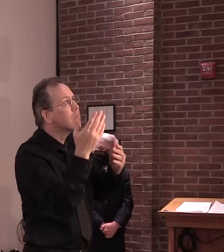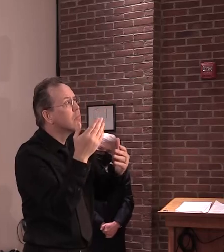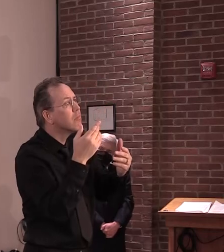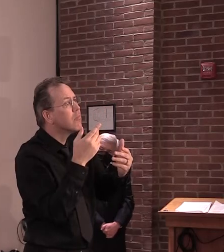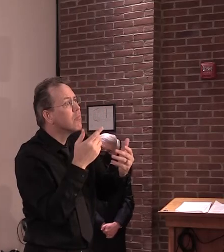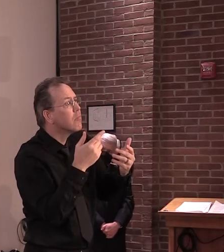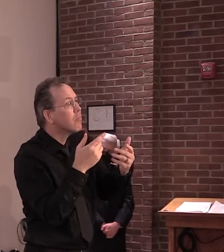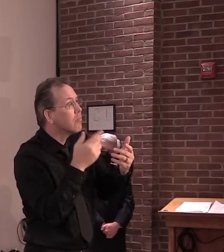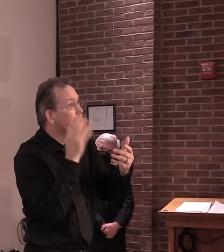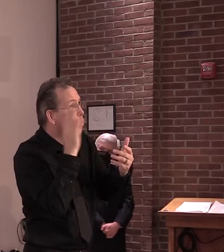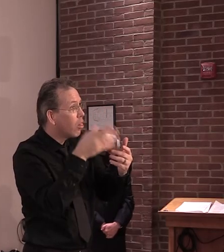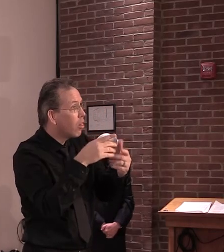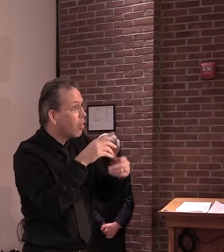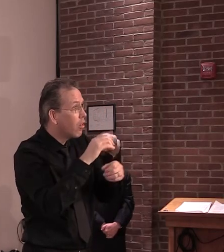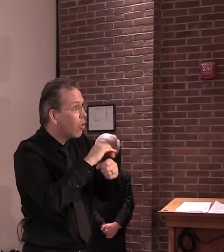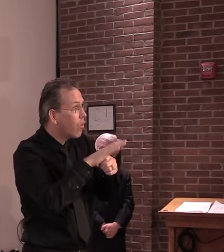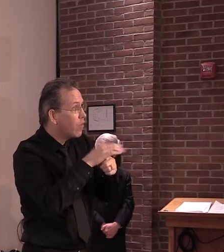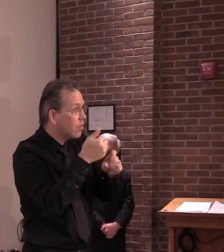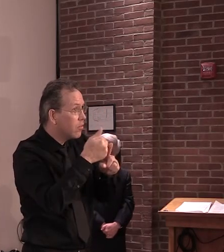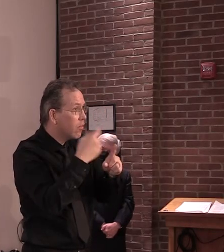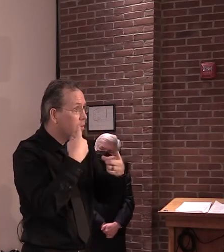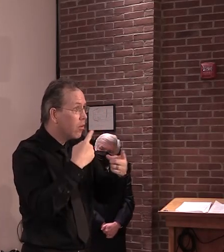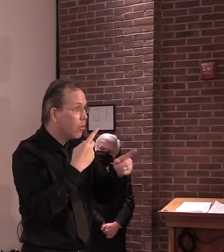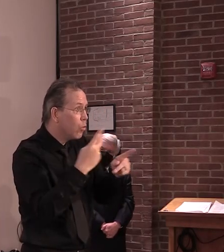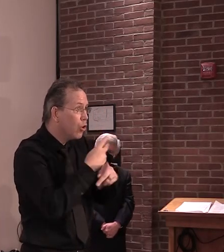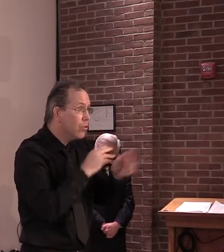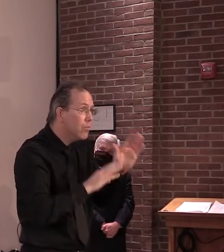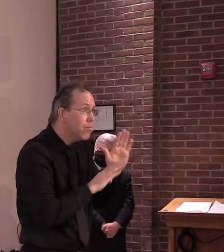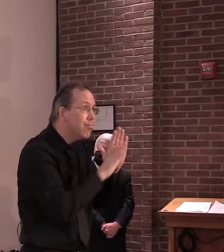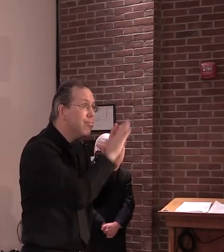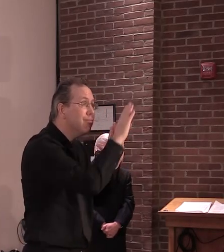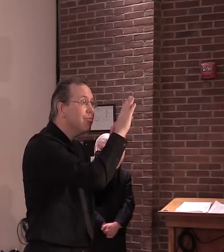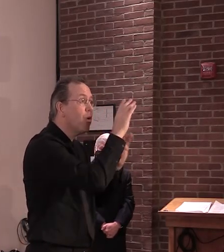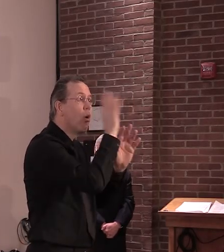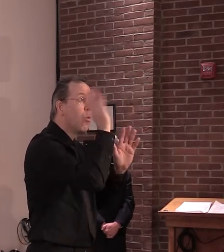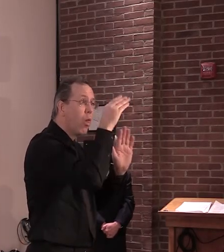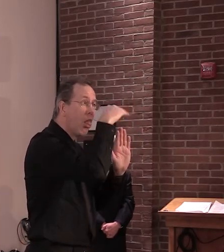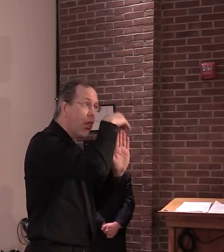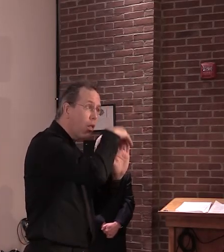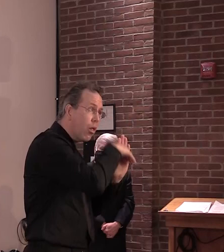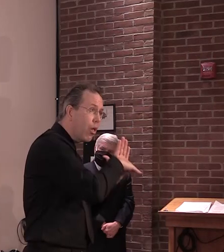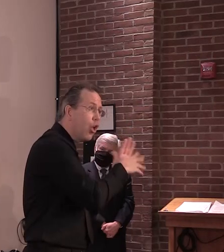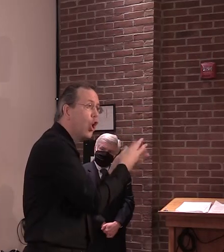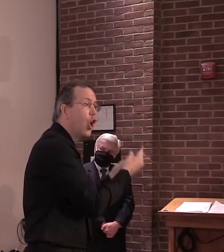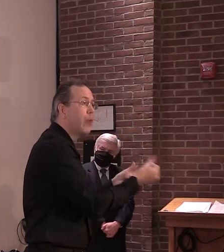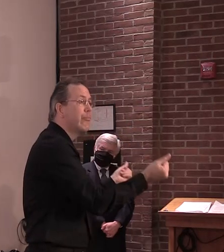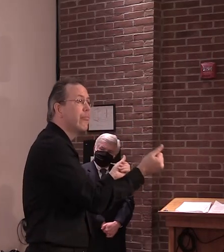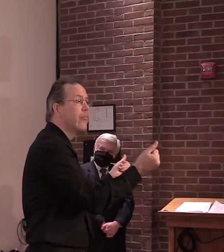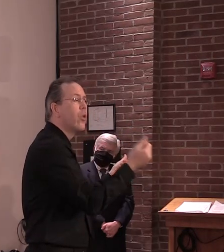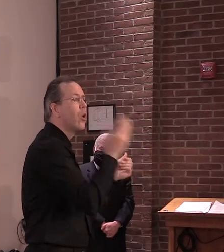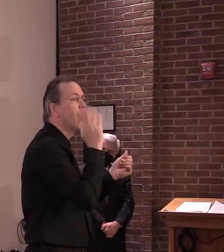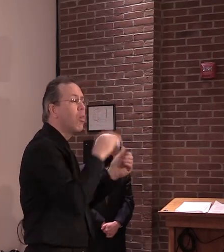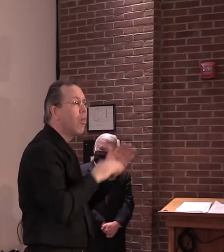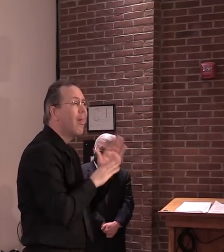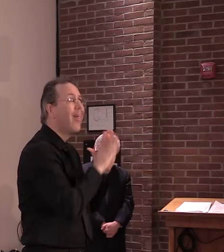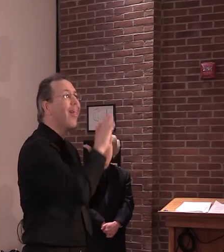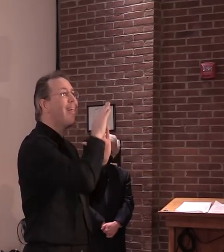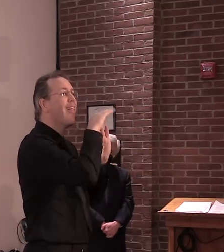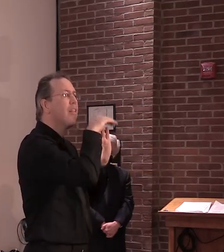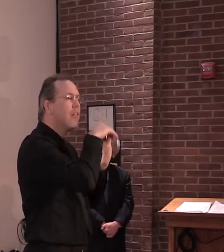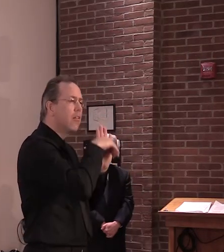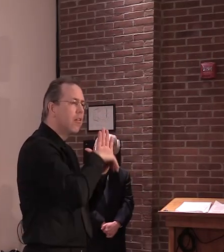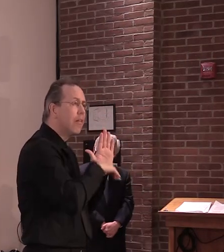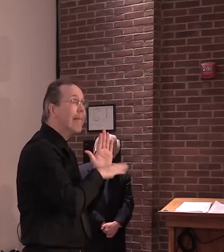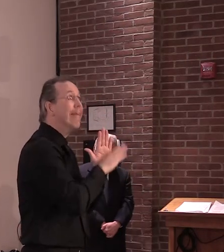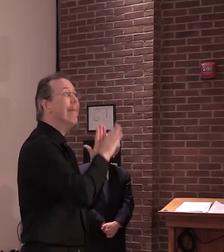initial peak that we've had and then months and months go by before another peak occurs? Will it be more off